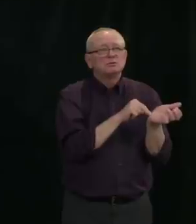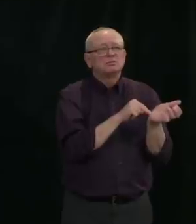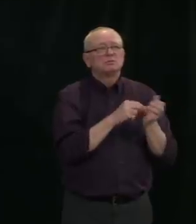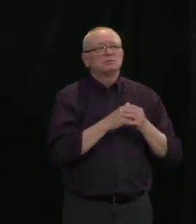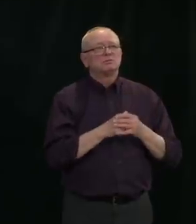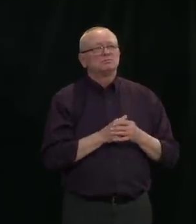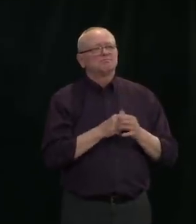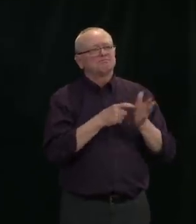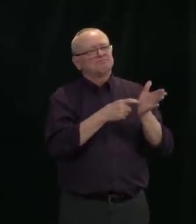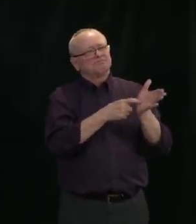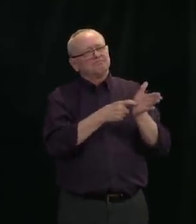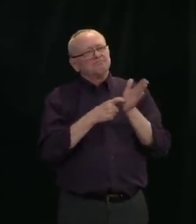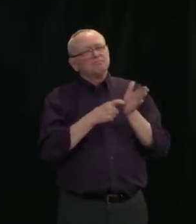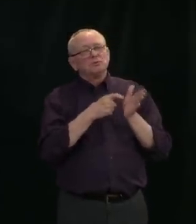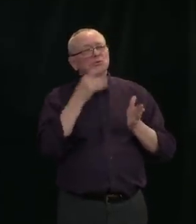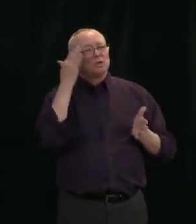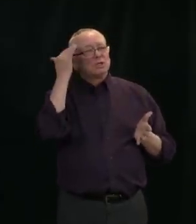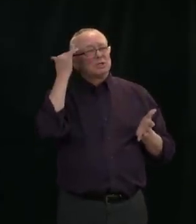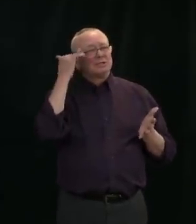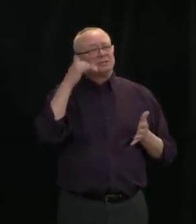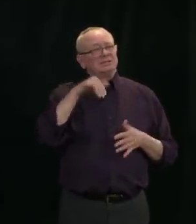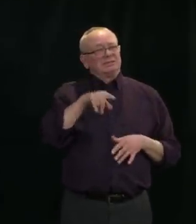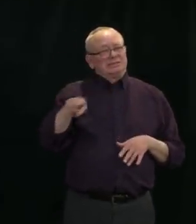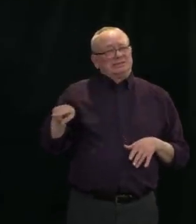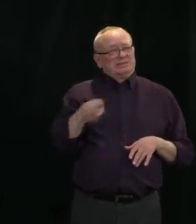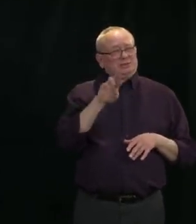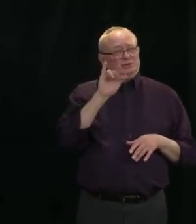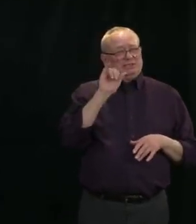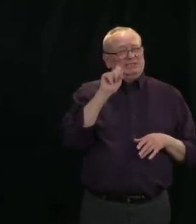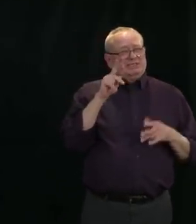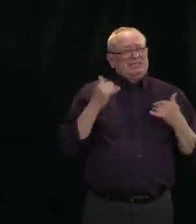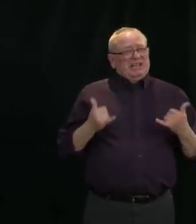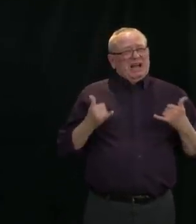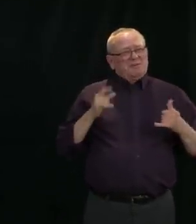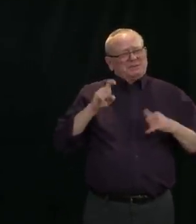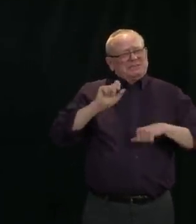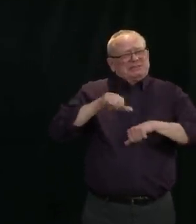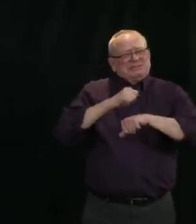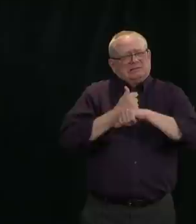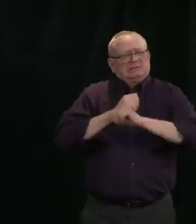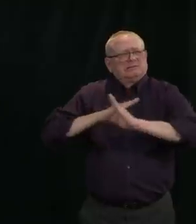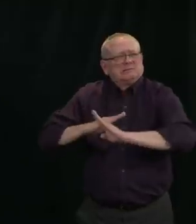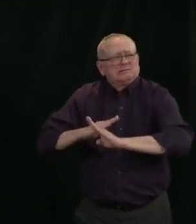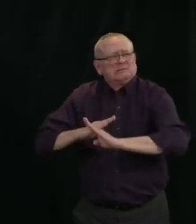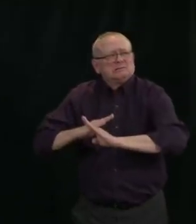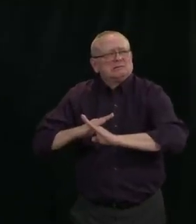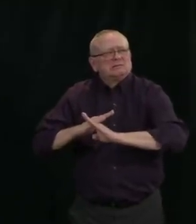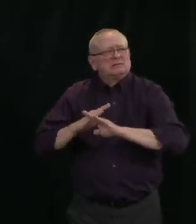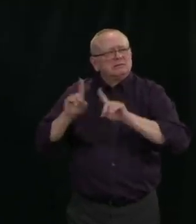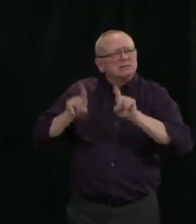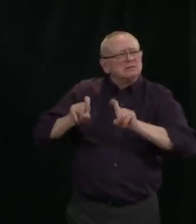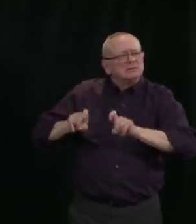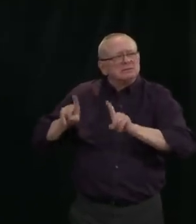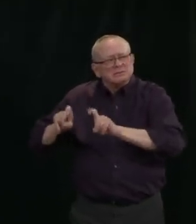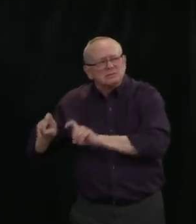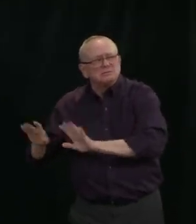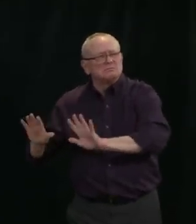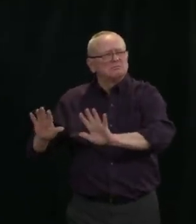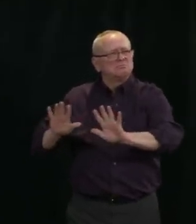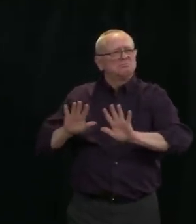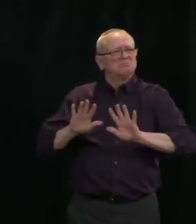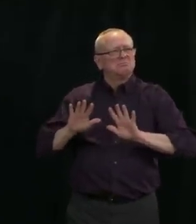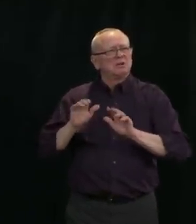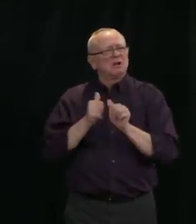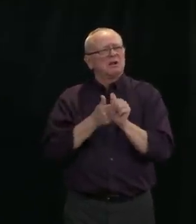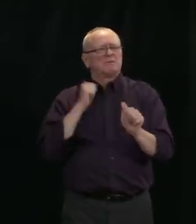at risk and quickly identify spread in the community. Looking at the graph of confirmed cases that you will see posted on our website,